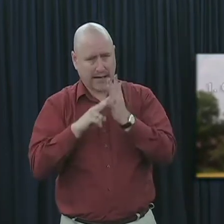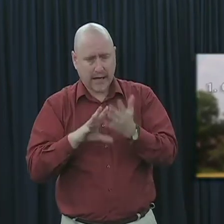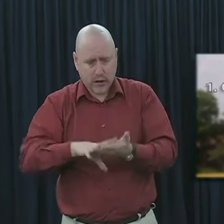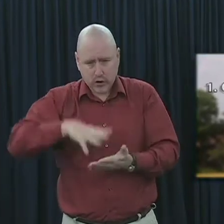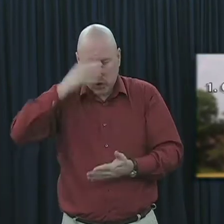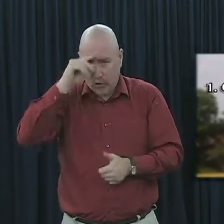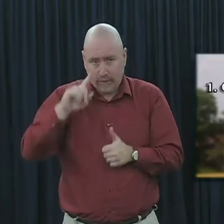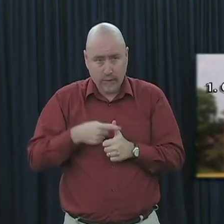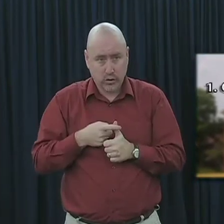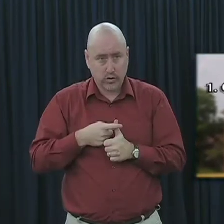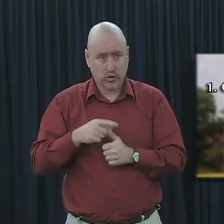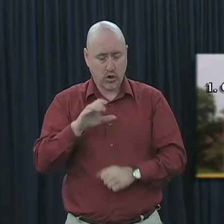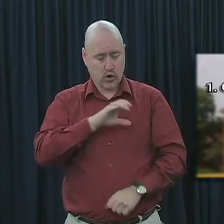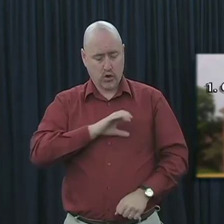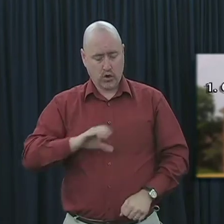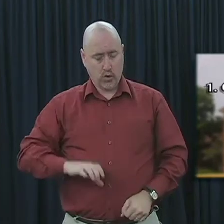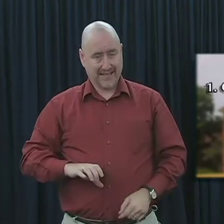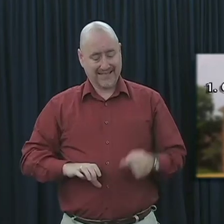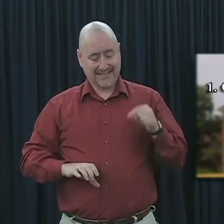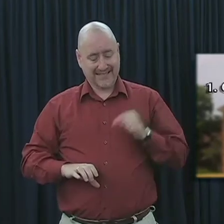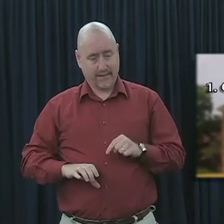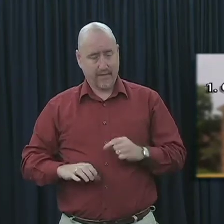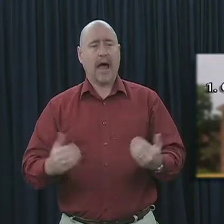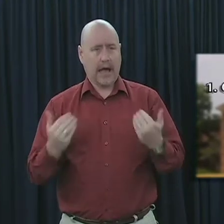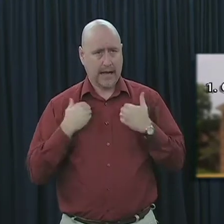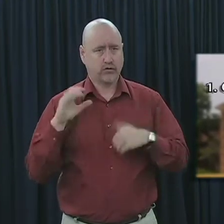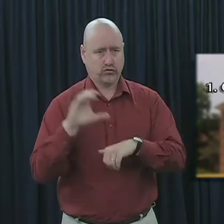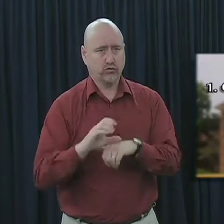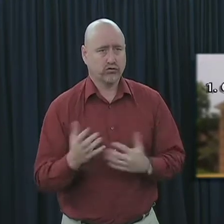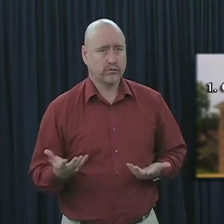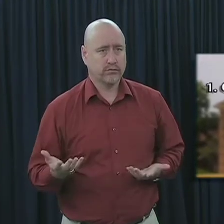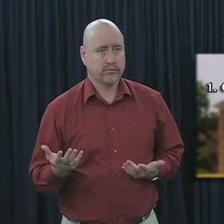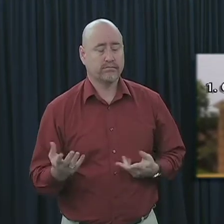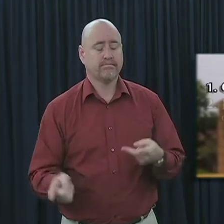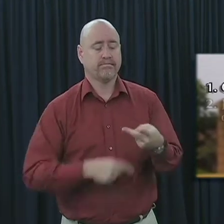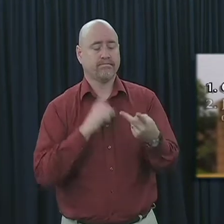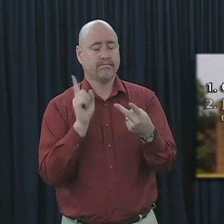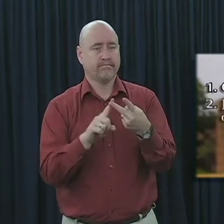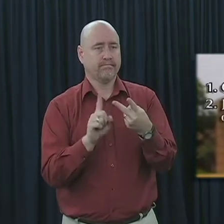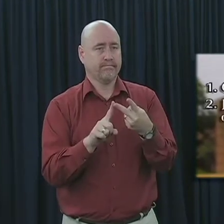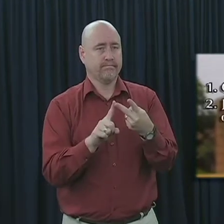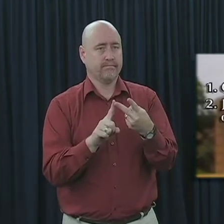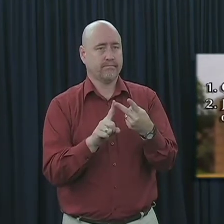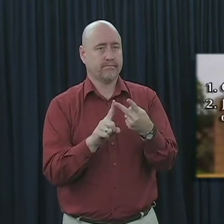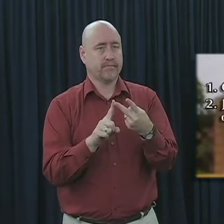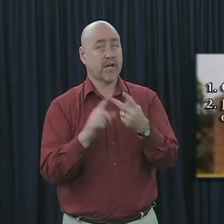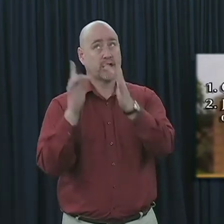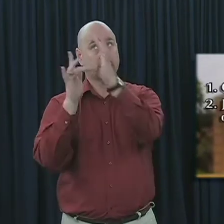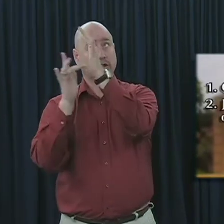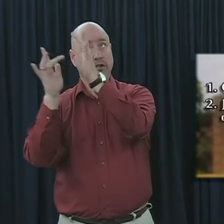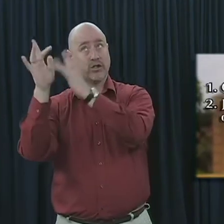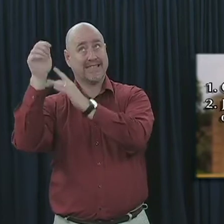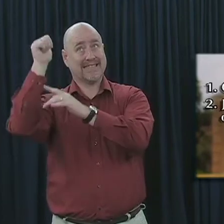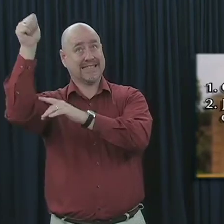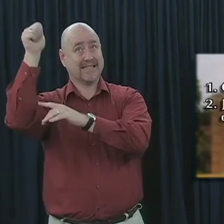that Christ indeed has a church. Number two, let's notice that Jesus would be the builder